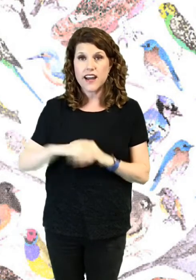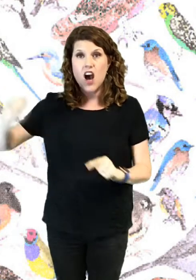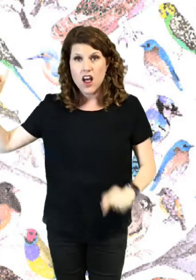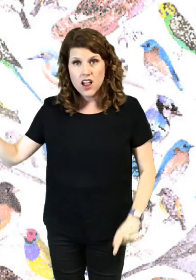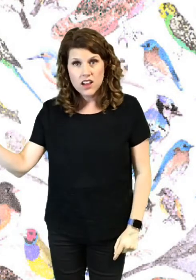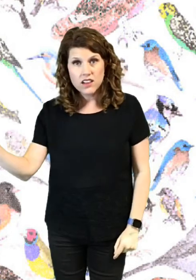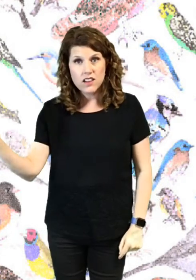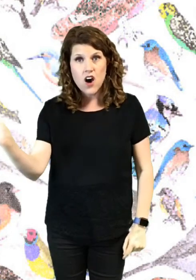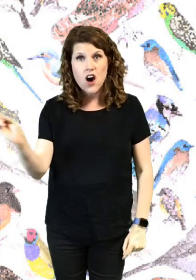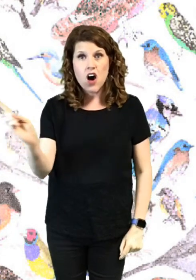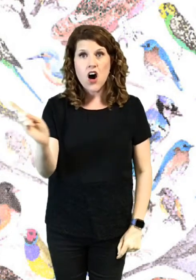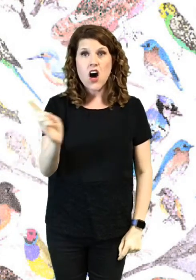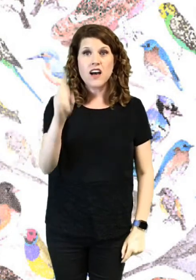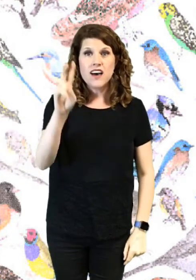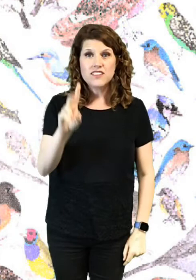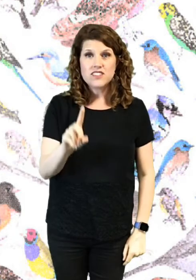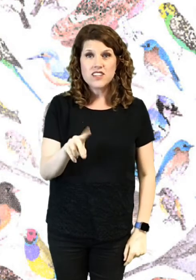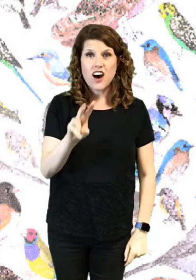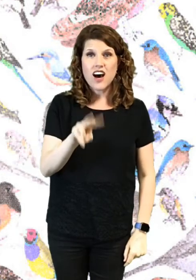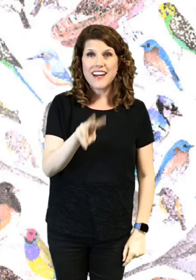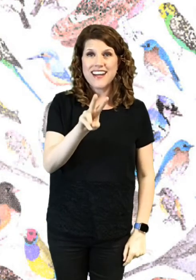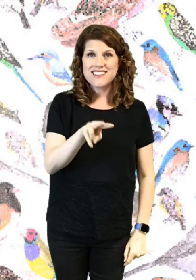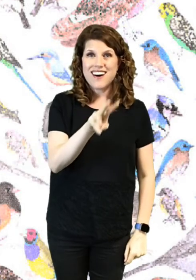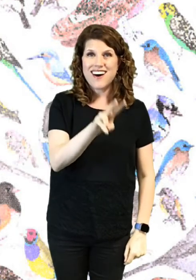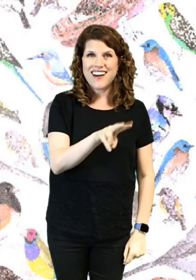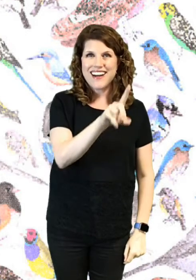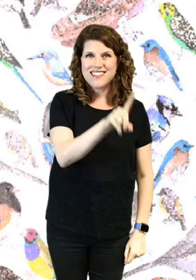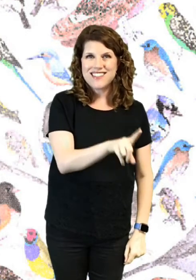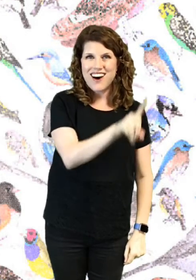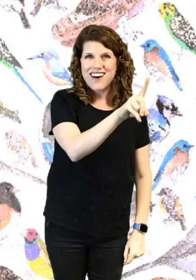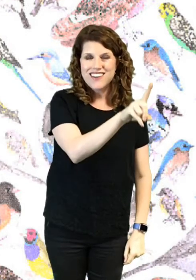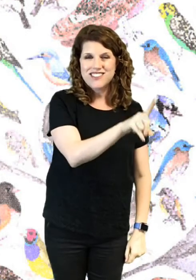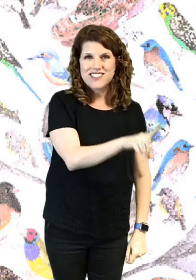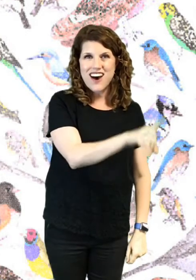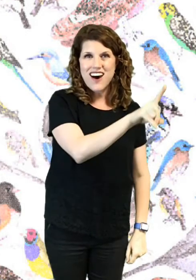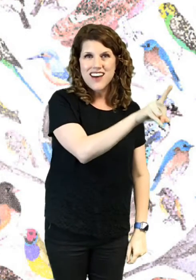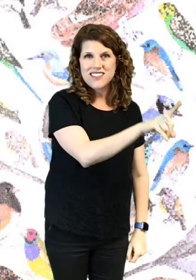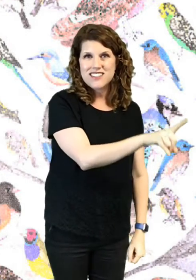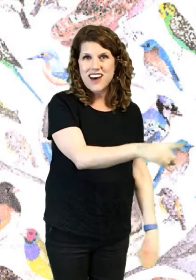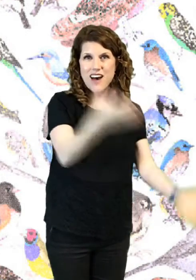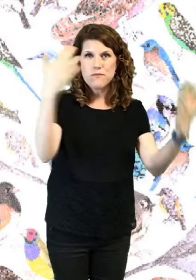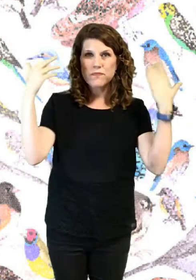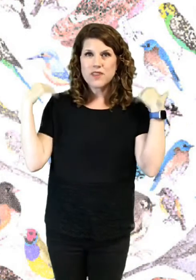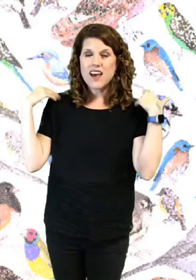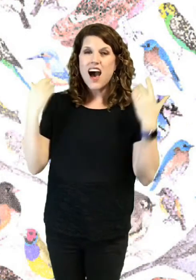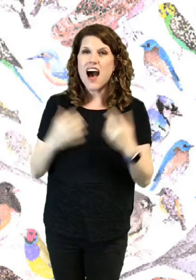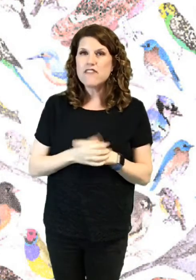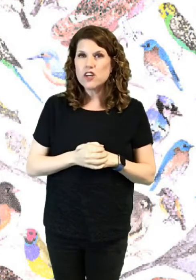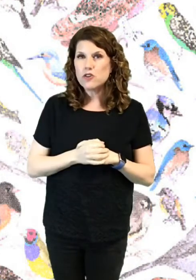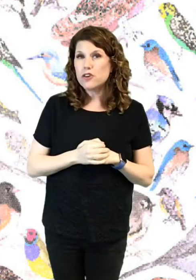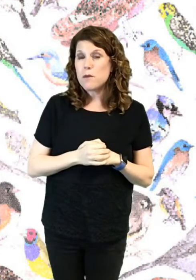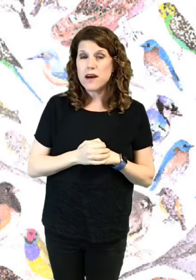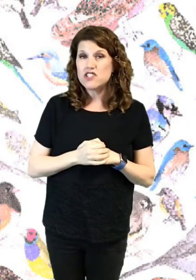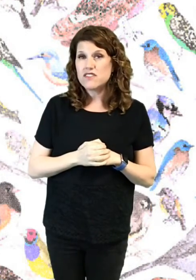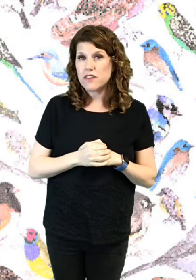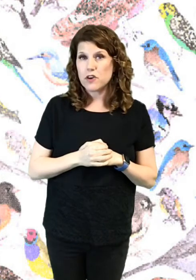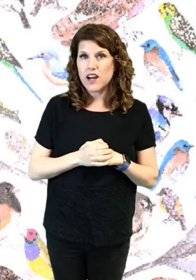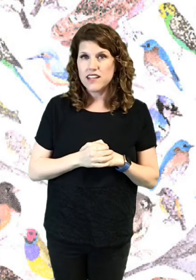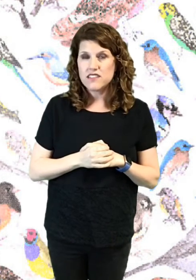long ta-dee ta-dee ta-ta. I've included a bunch of different kinds of